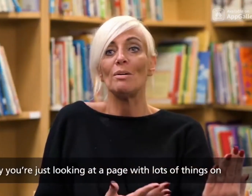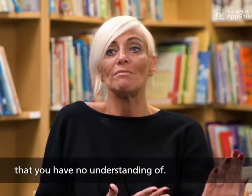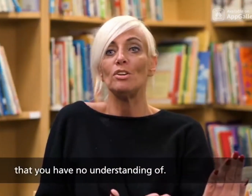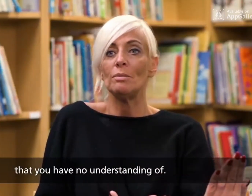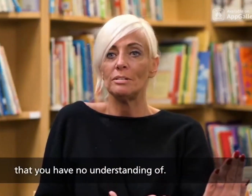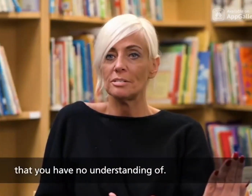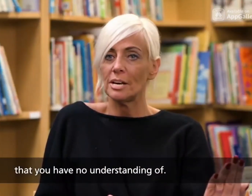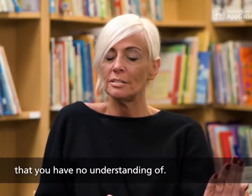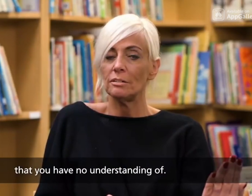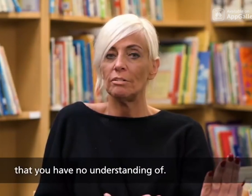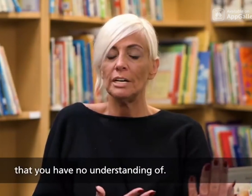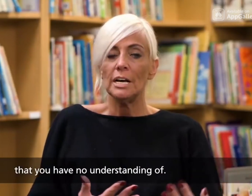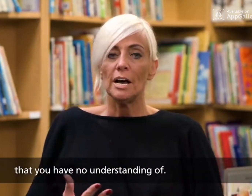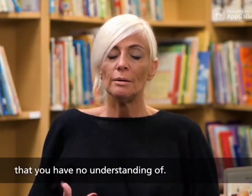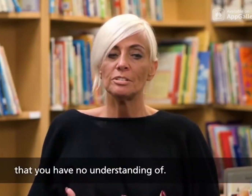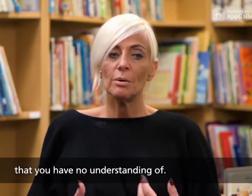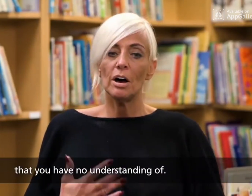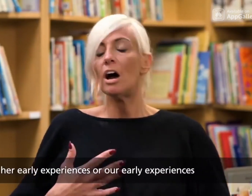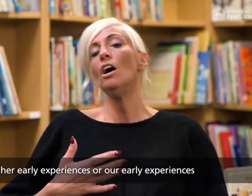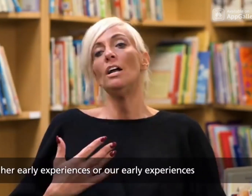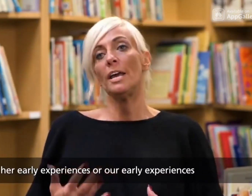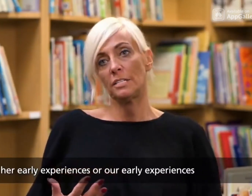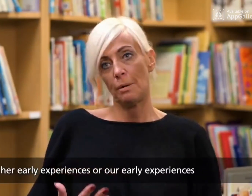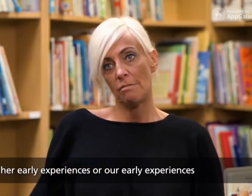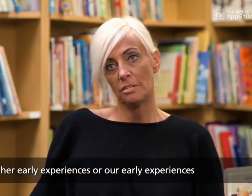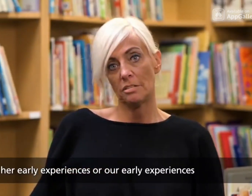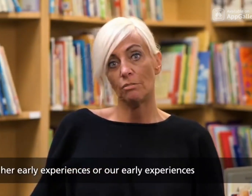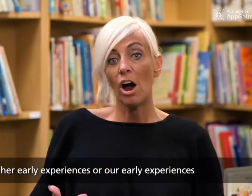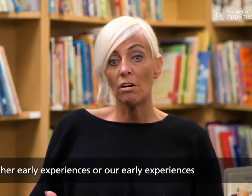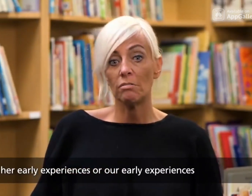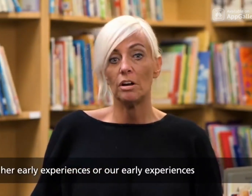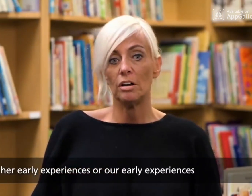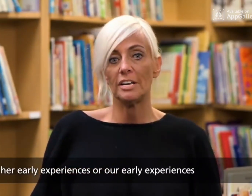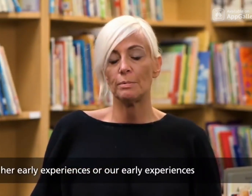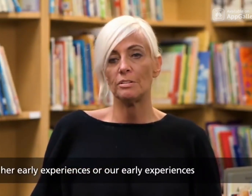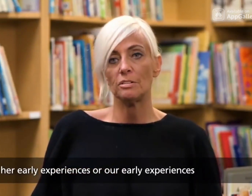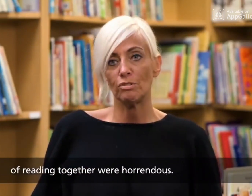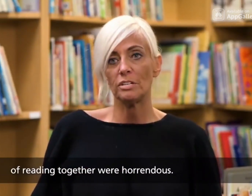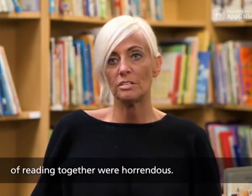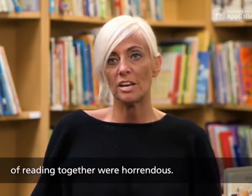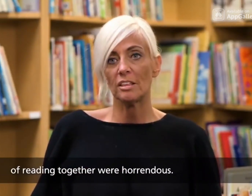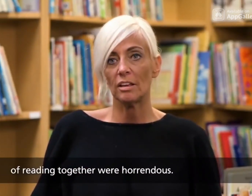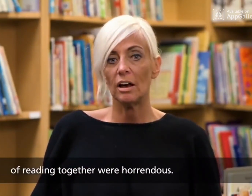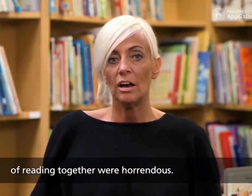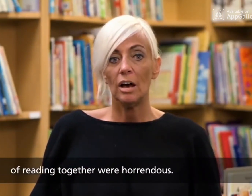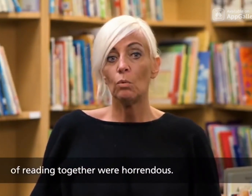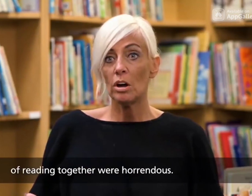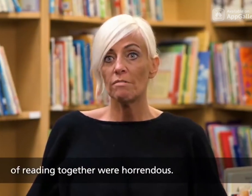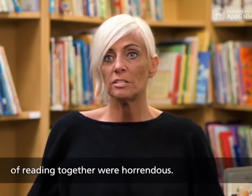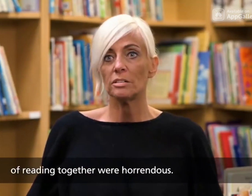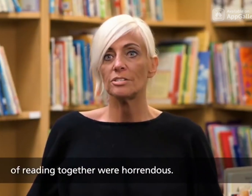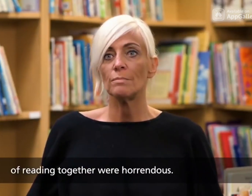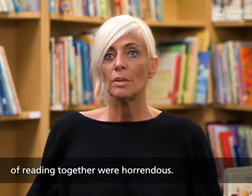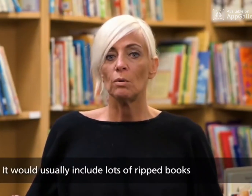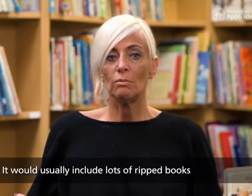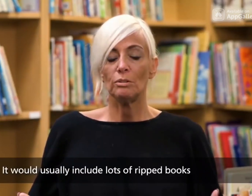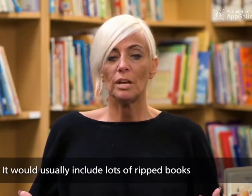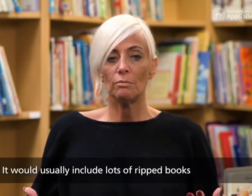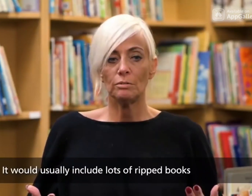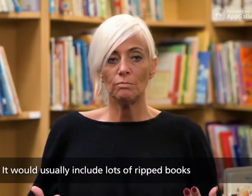that you have no understanding on. So her early experiences or our early experiences of reading together were horrendous. It would